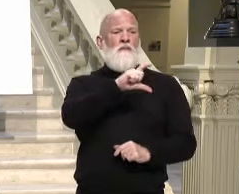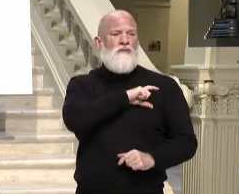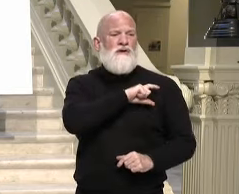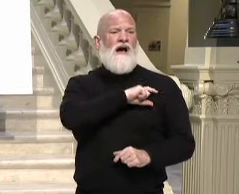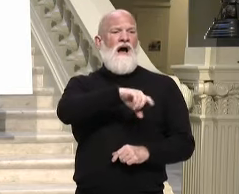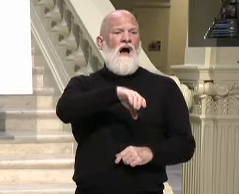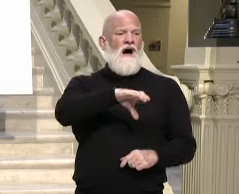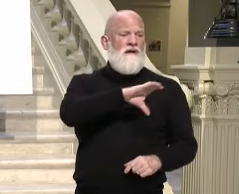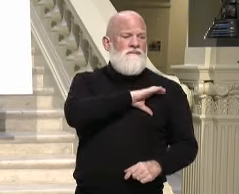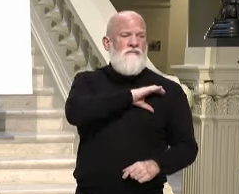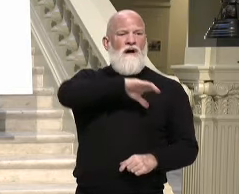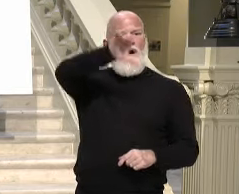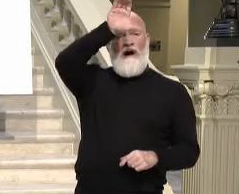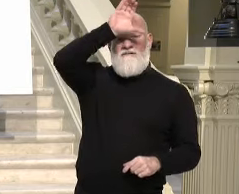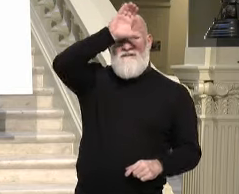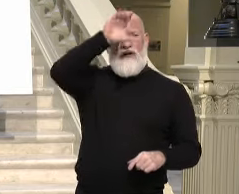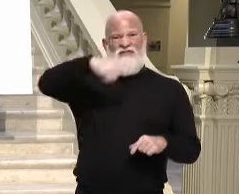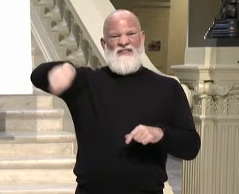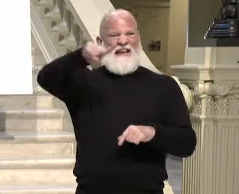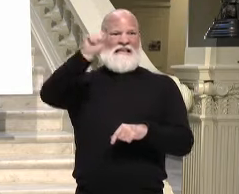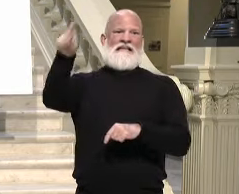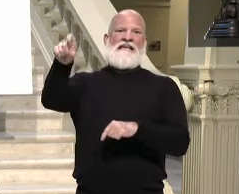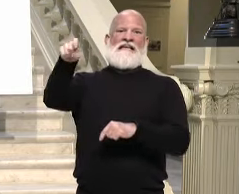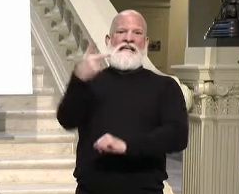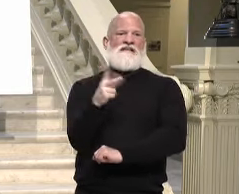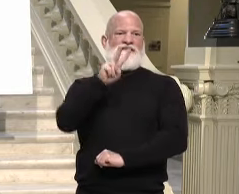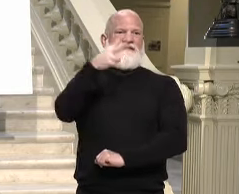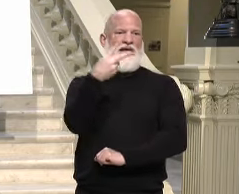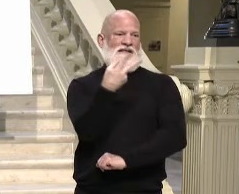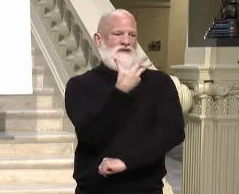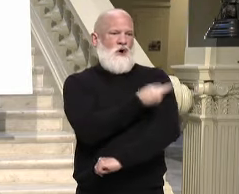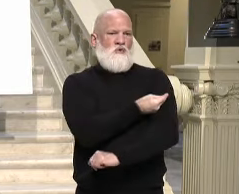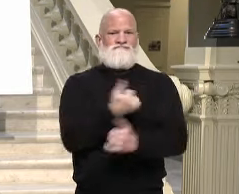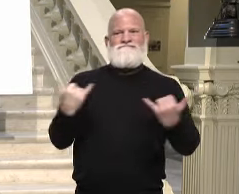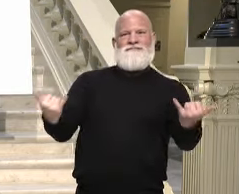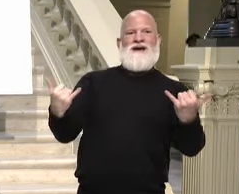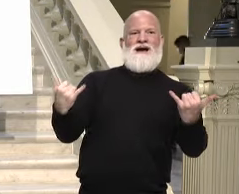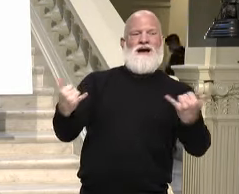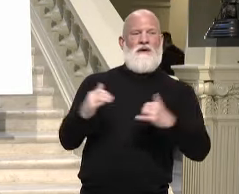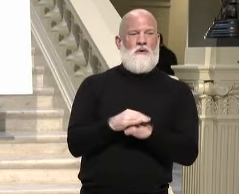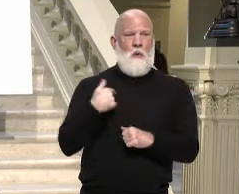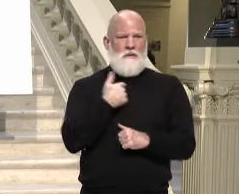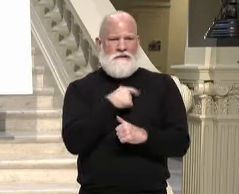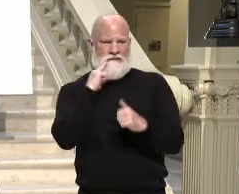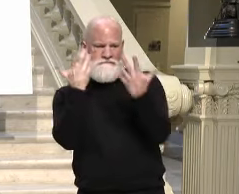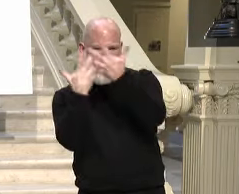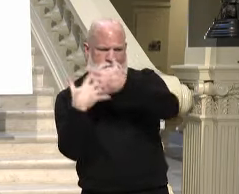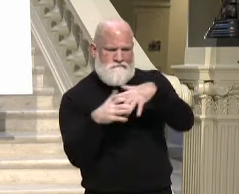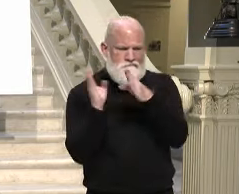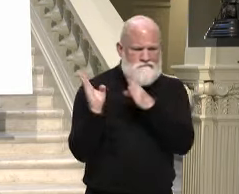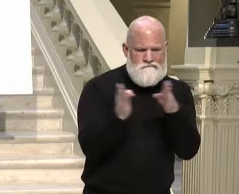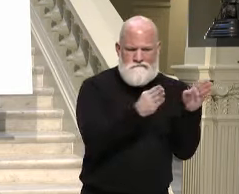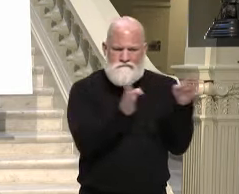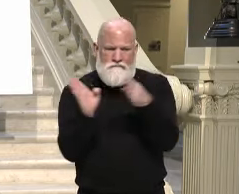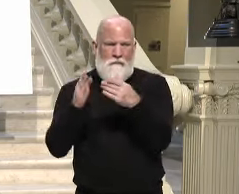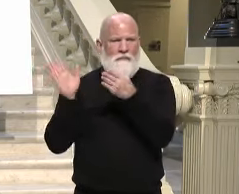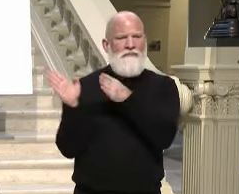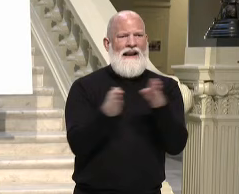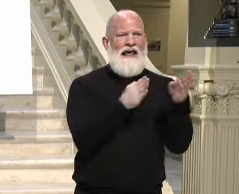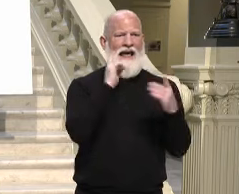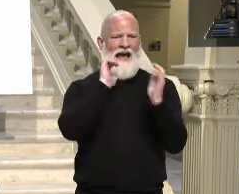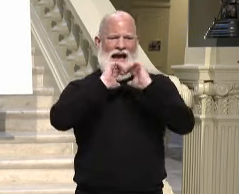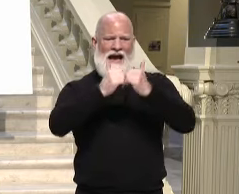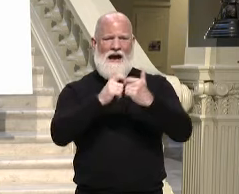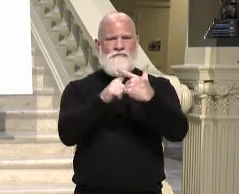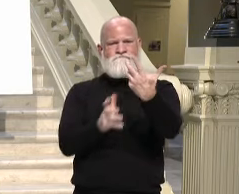a very short period of time. This reallocation by the state to meet that need is the primary reason why over the last few